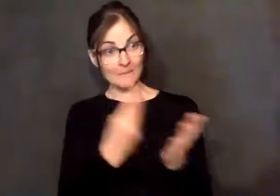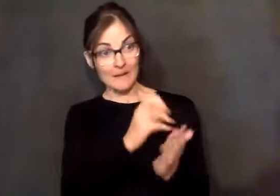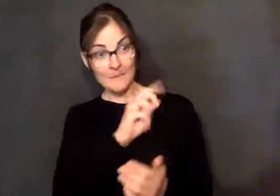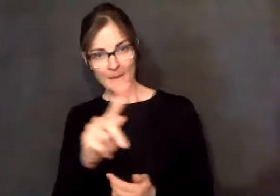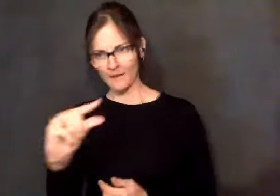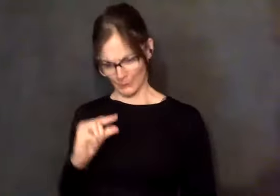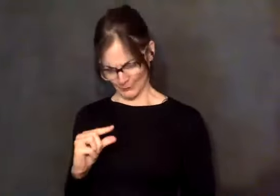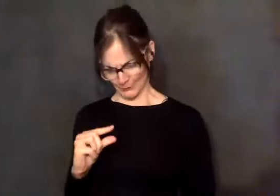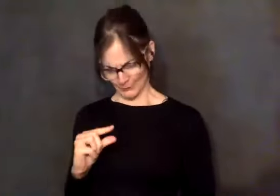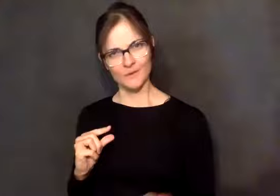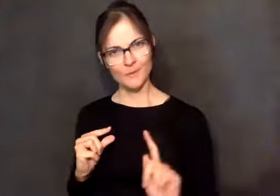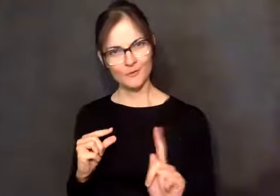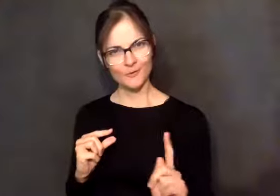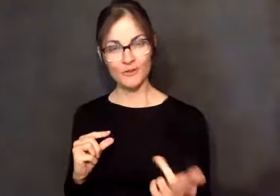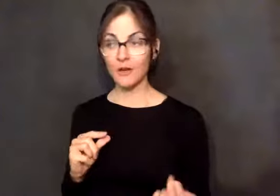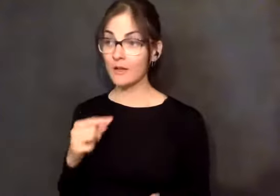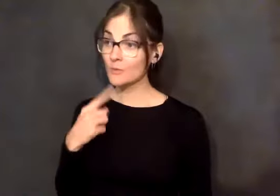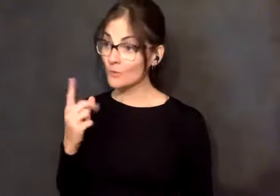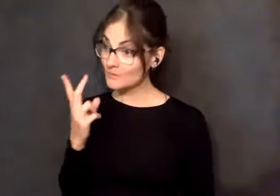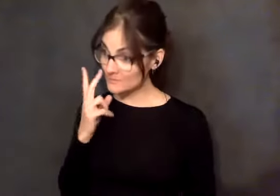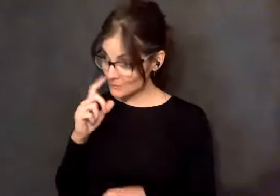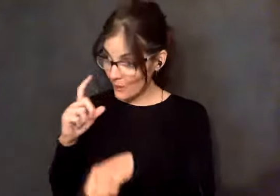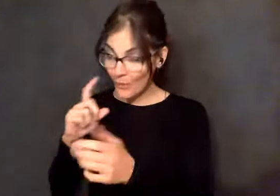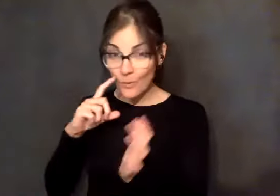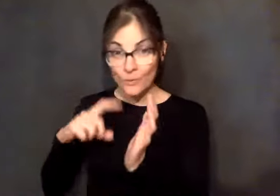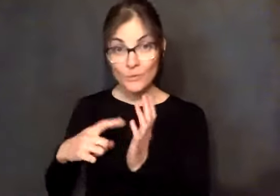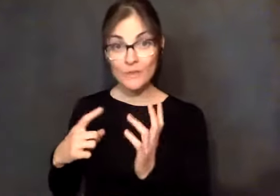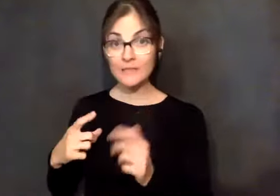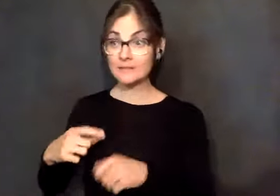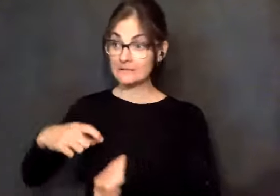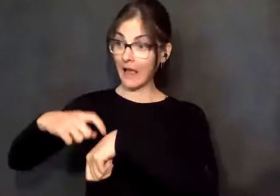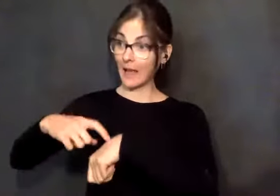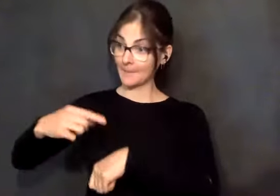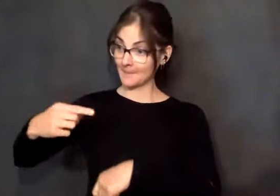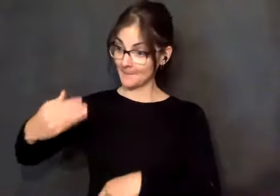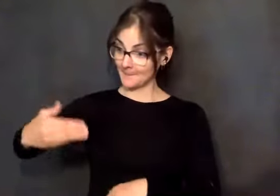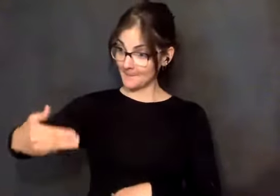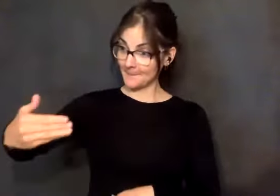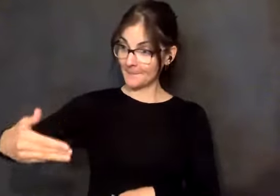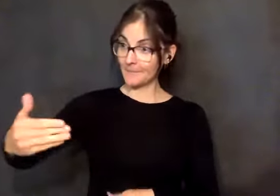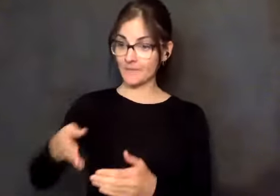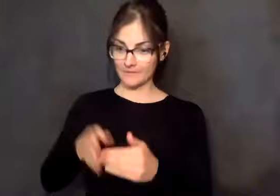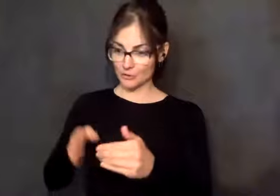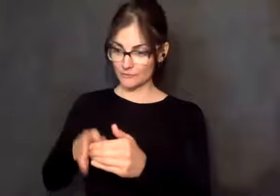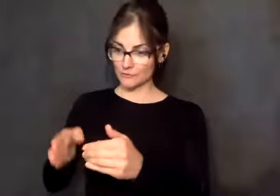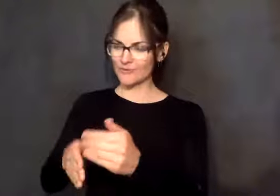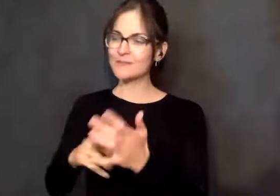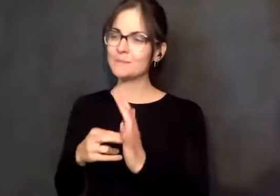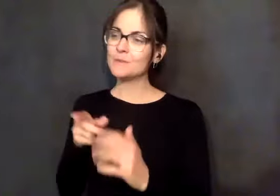I said, can't believe. And so I told him, I said, you see, when you do stuff in a timely fashion, you know, you don't have to